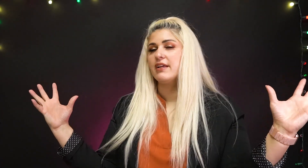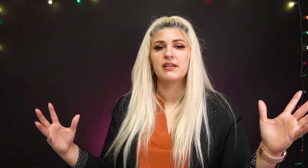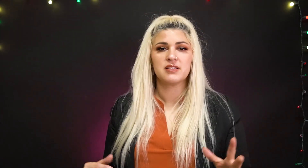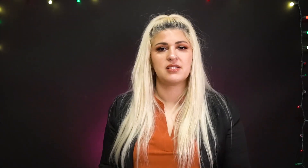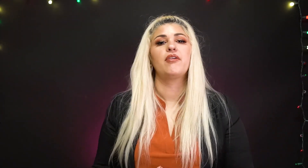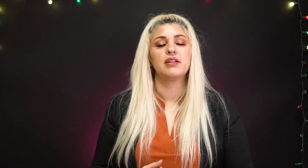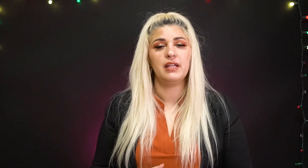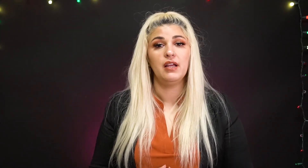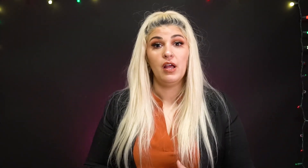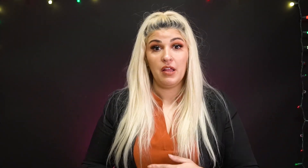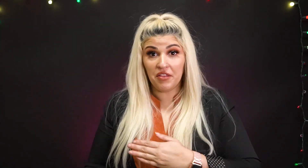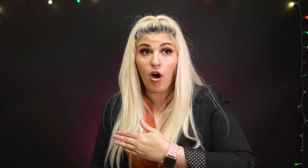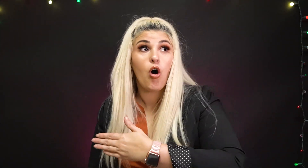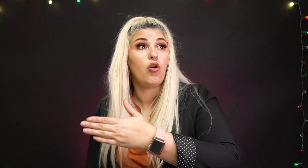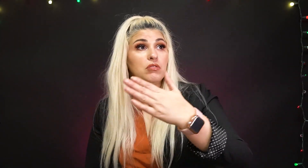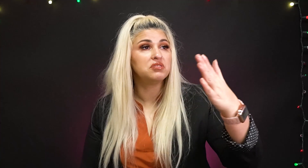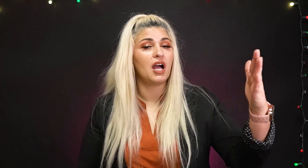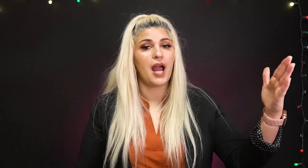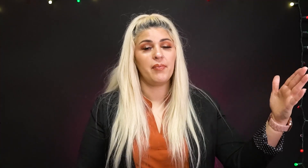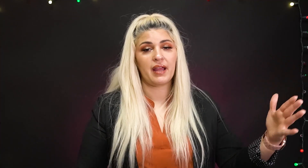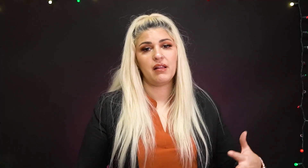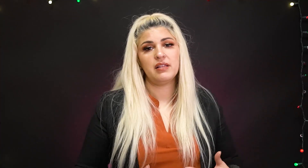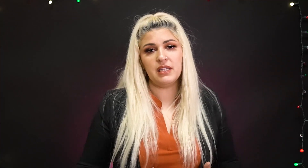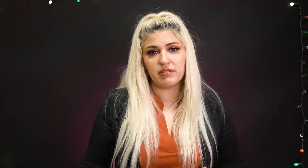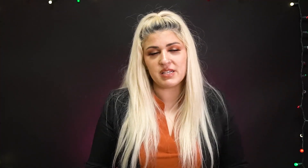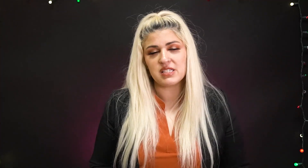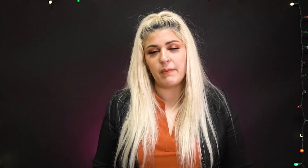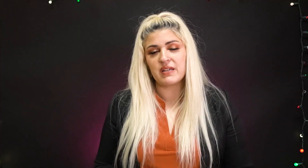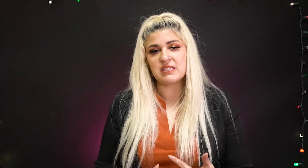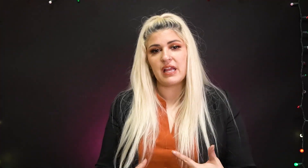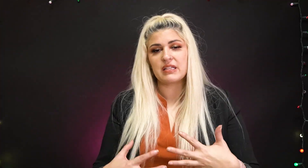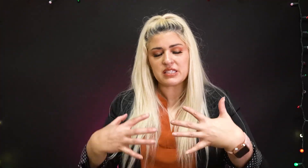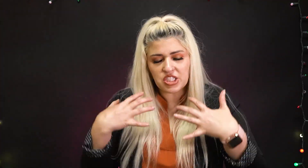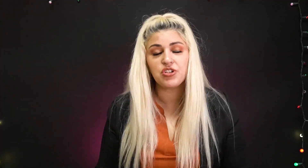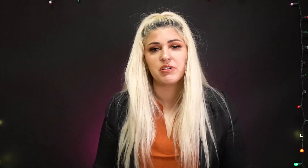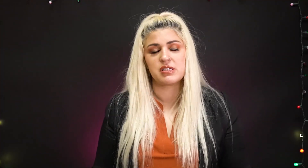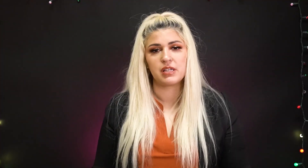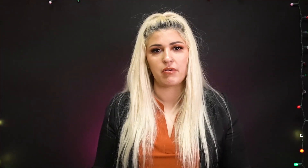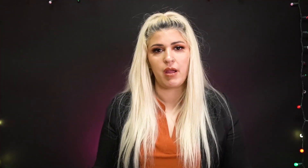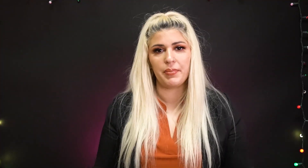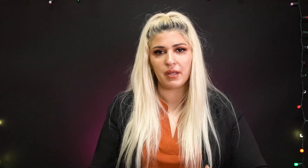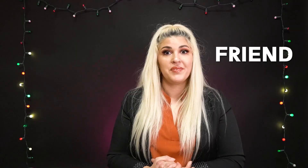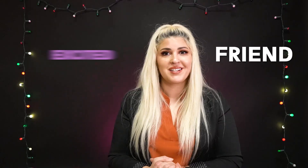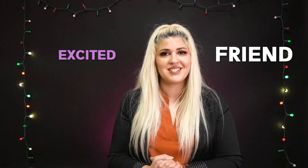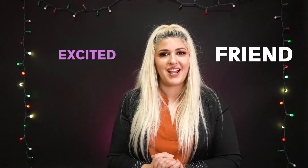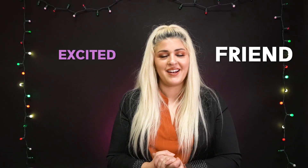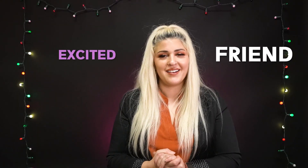hysterically the whole time like i'll leave and my stomach is like seriously cramping excited